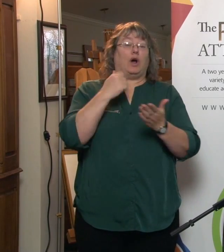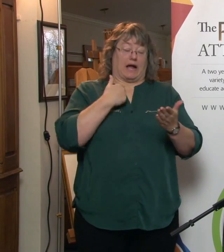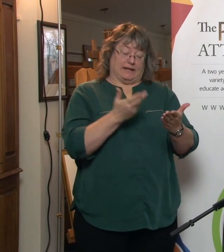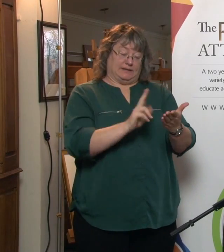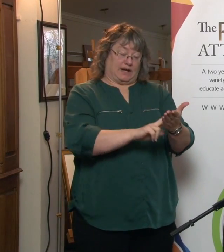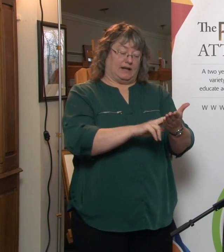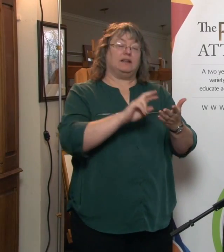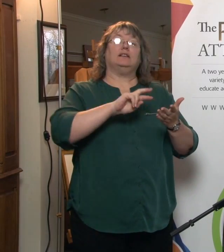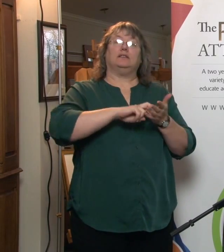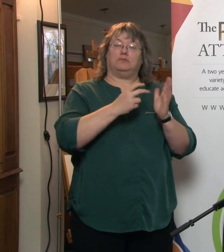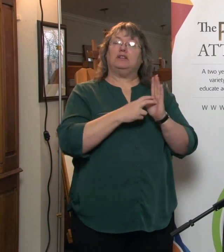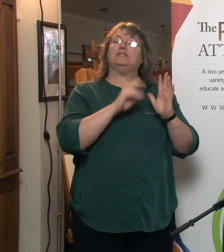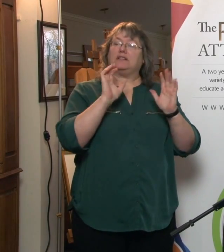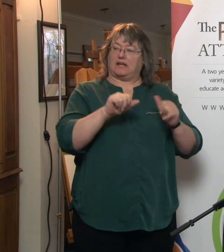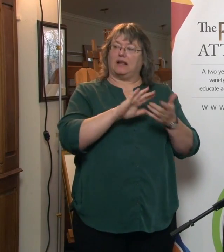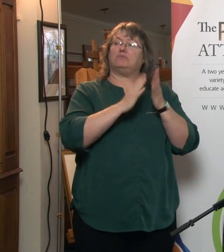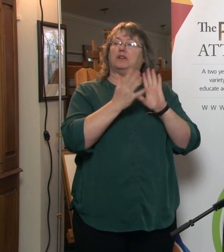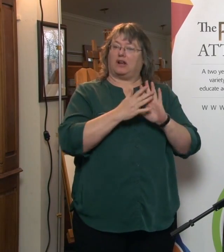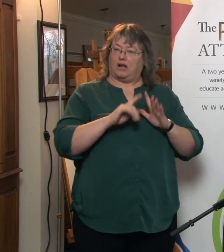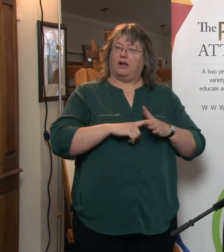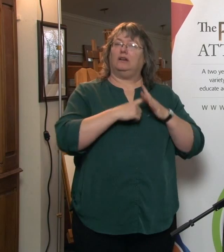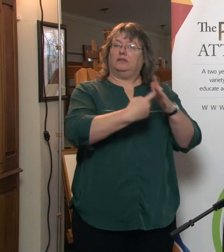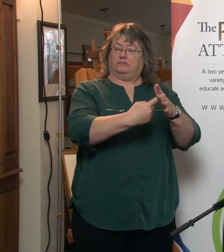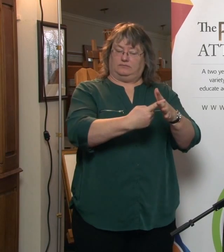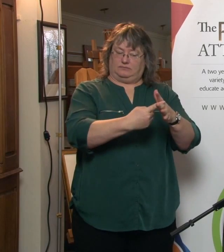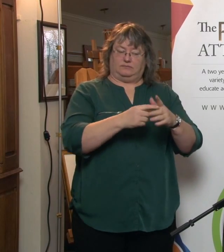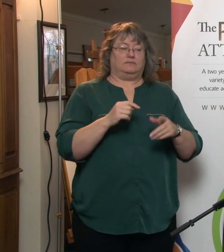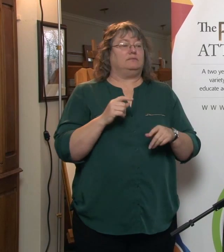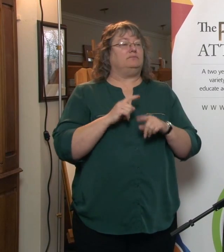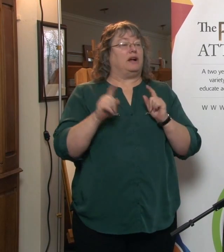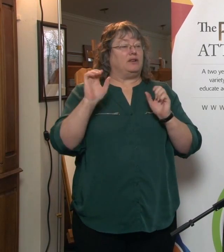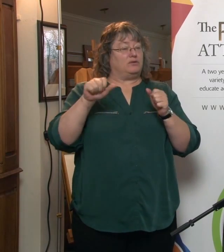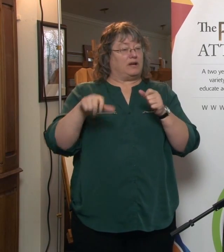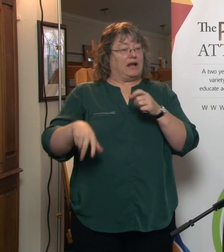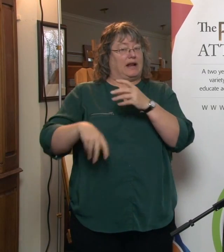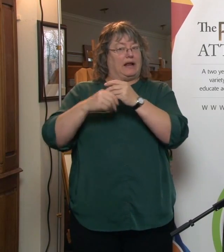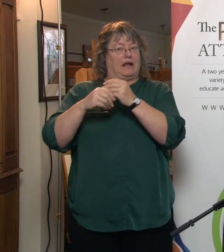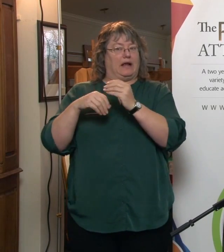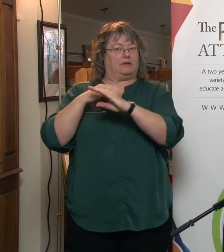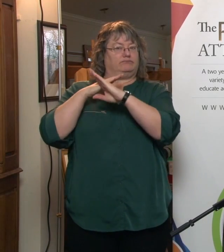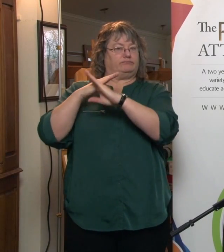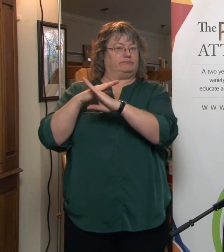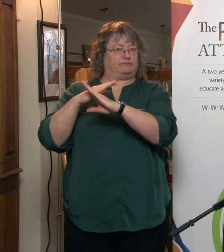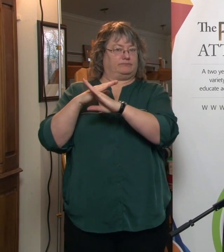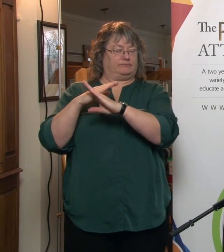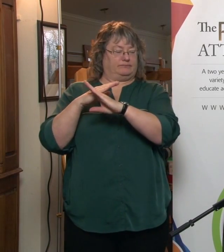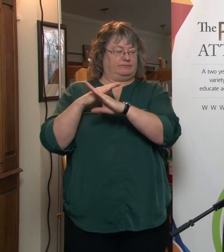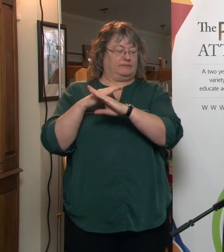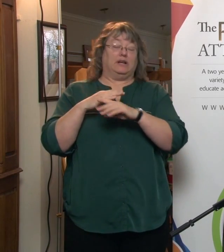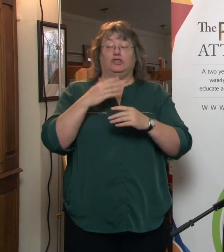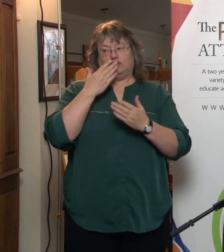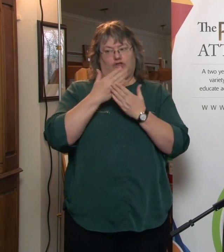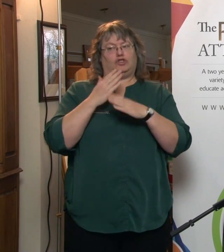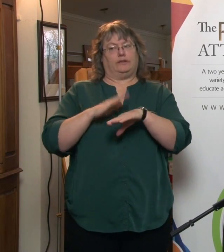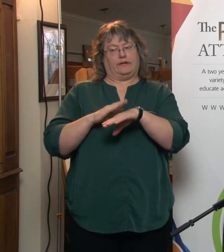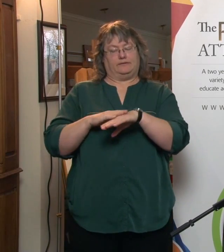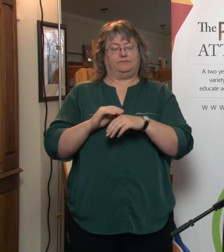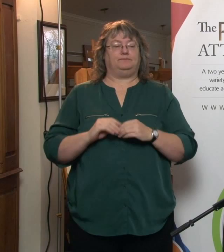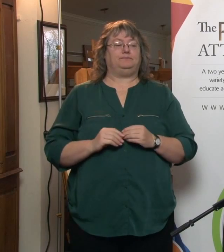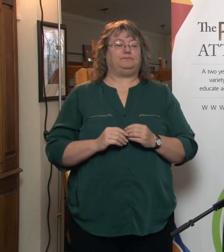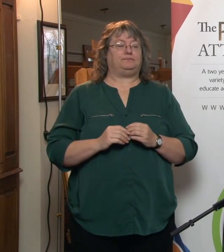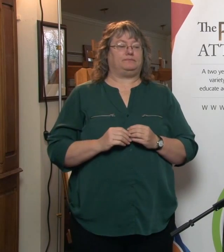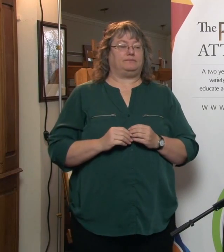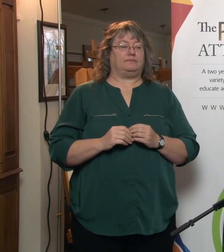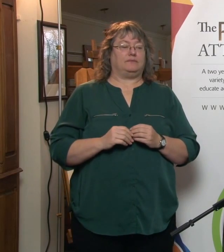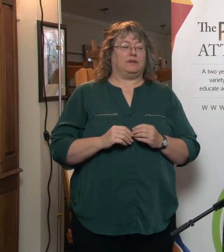as you sign it and someone could use it. But you can build in safeguards in another way, and I think this is excellent advice. And here's what we